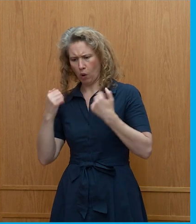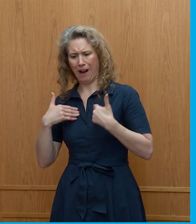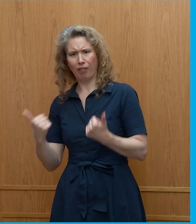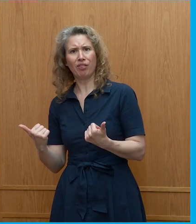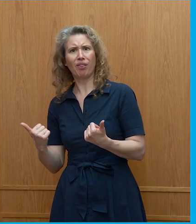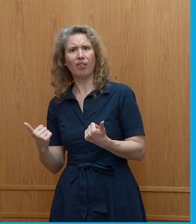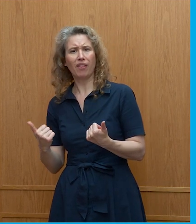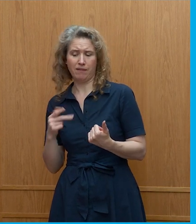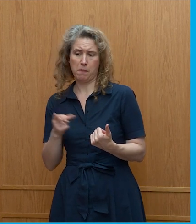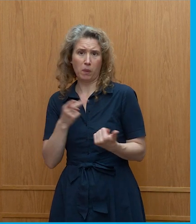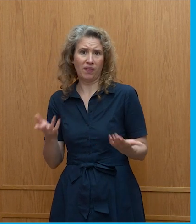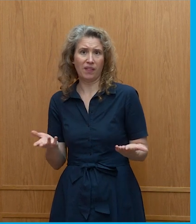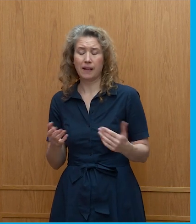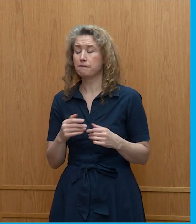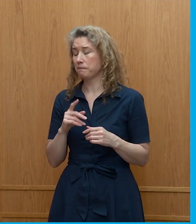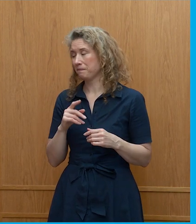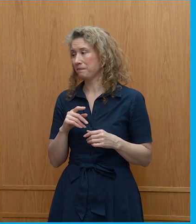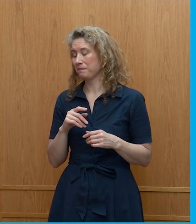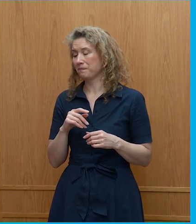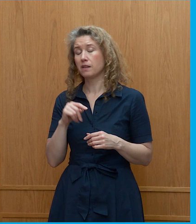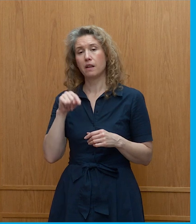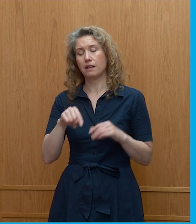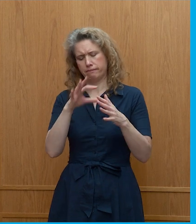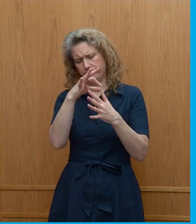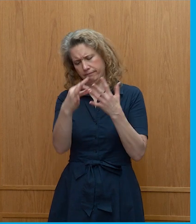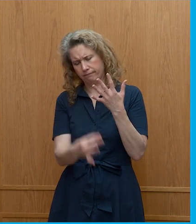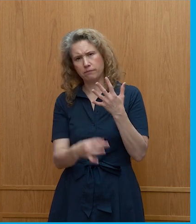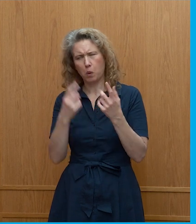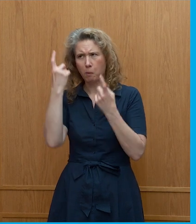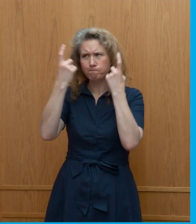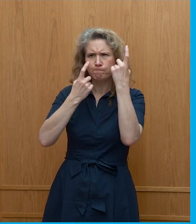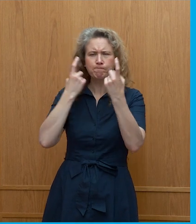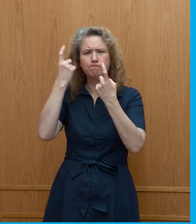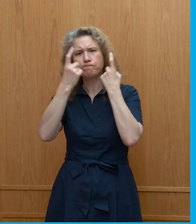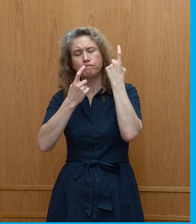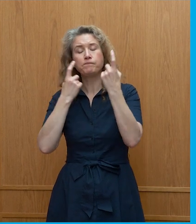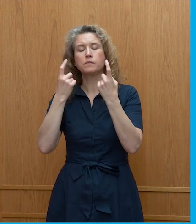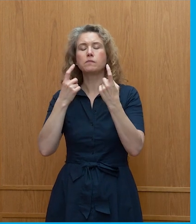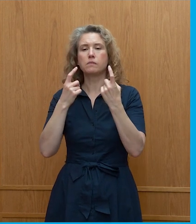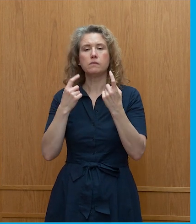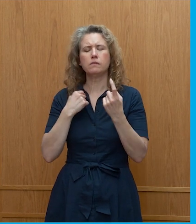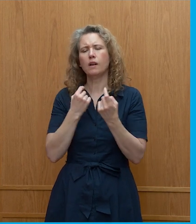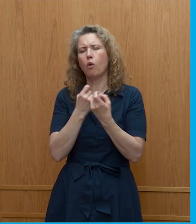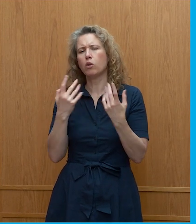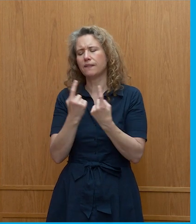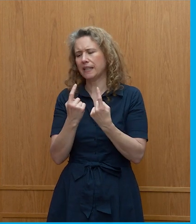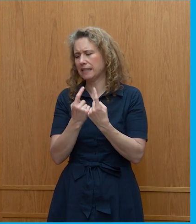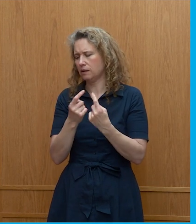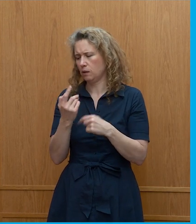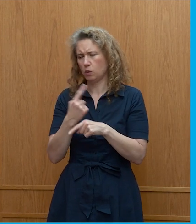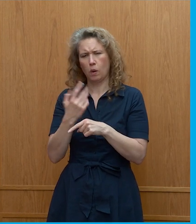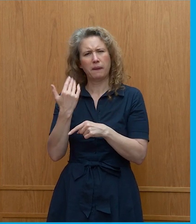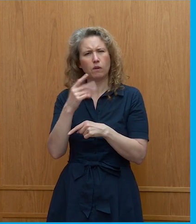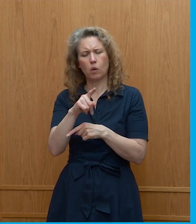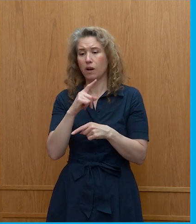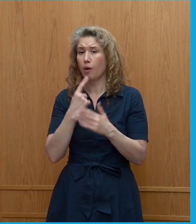more nutrients in uh so so these are all things we are thinking about so and there are a lot of things we were talking before about